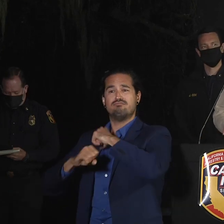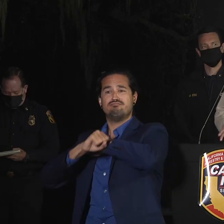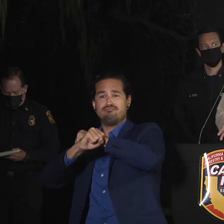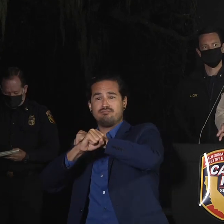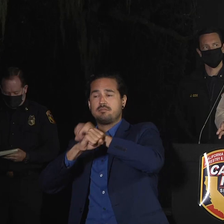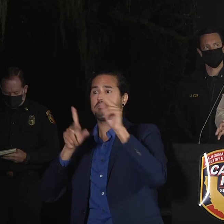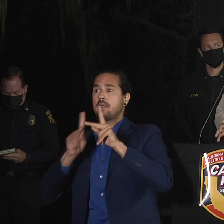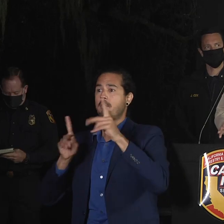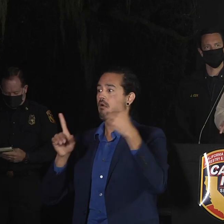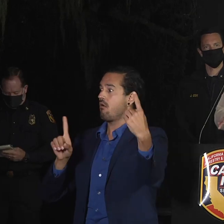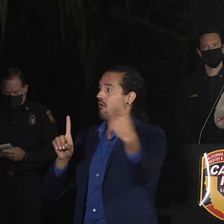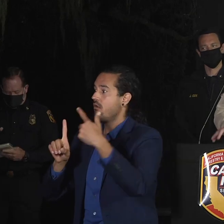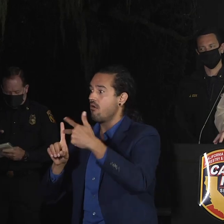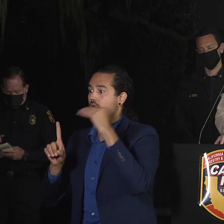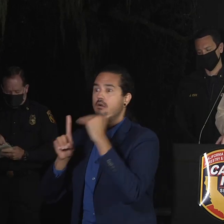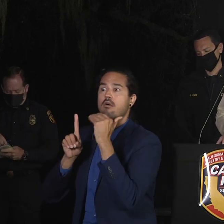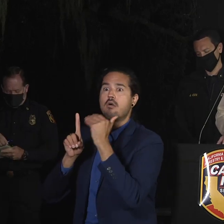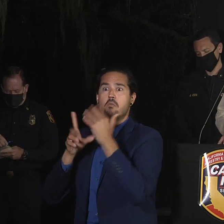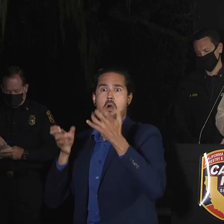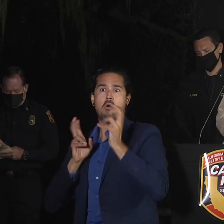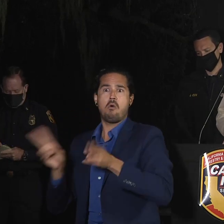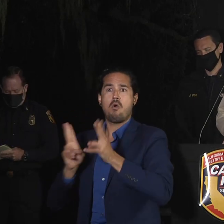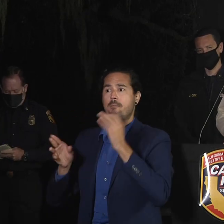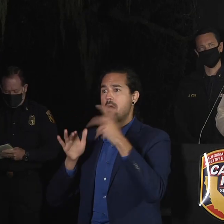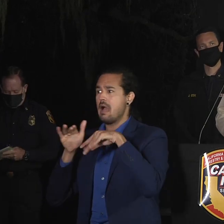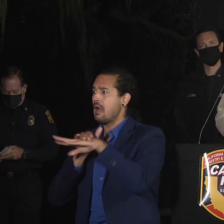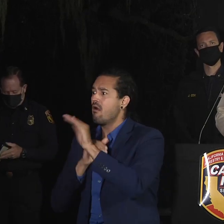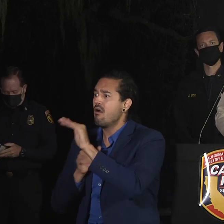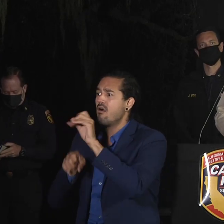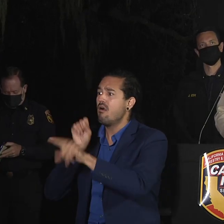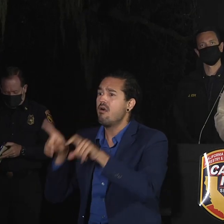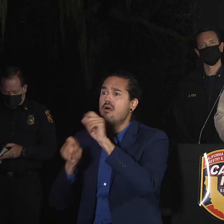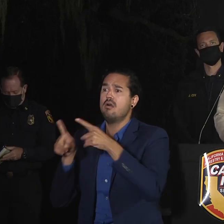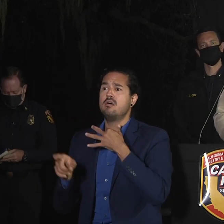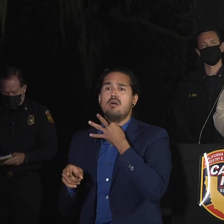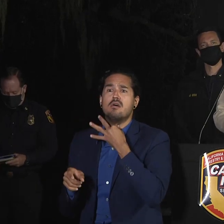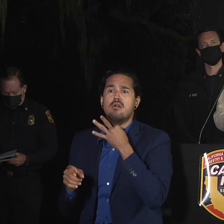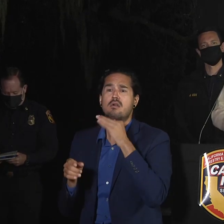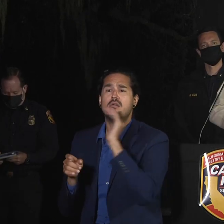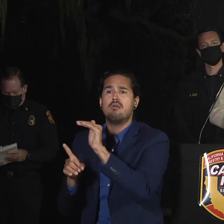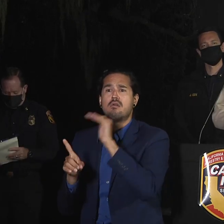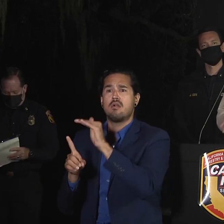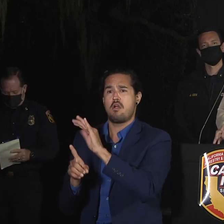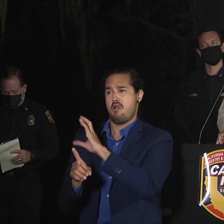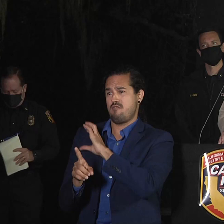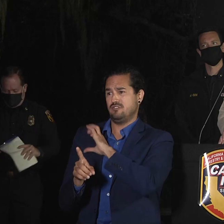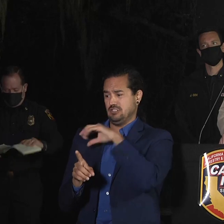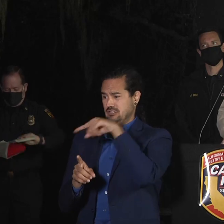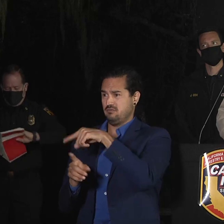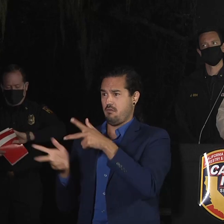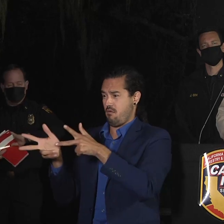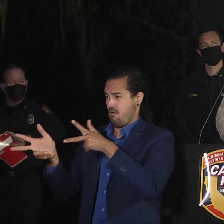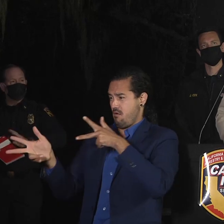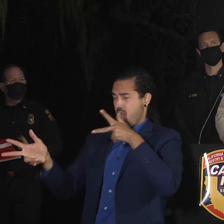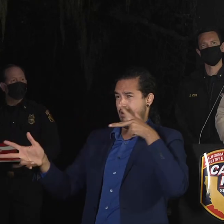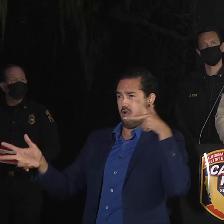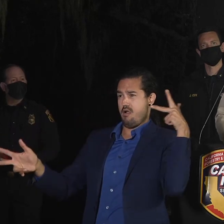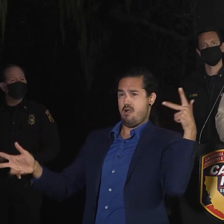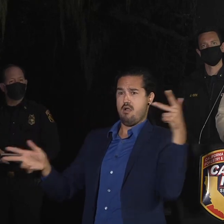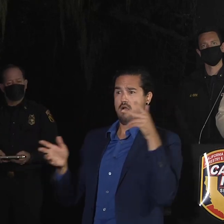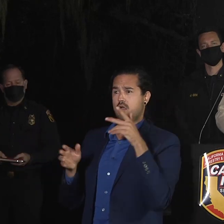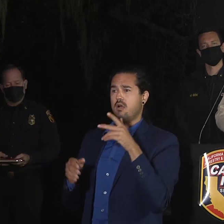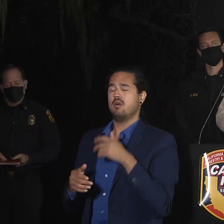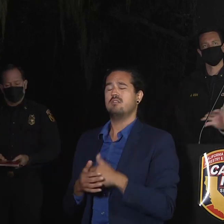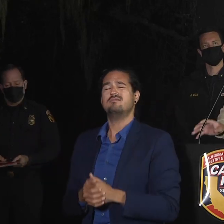But what we don't want to see and what I want to assure you is that, is that, you know, we want to do this as systematic as